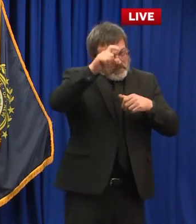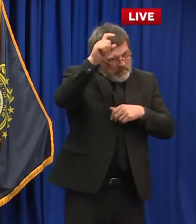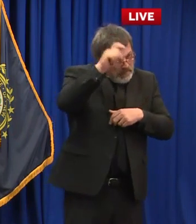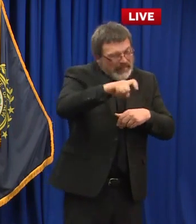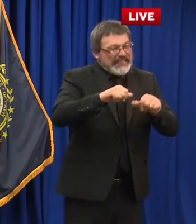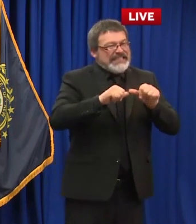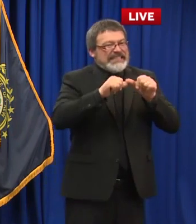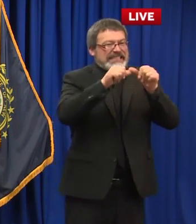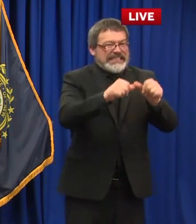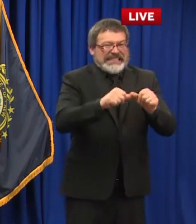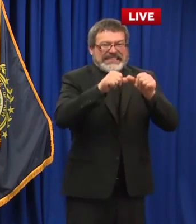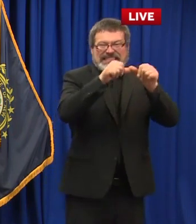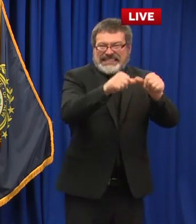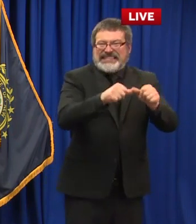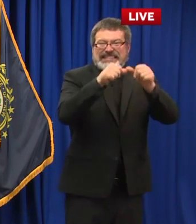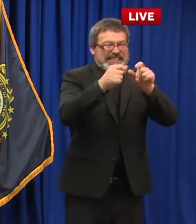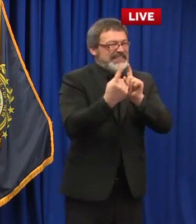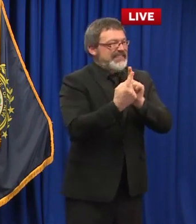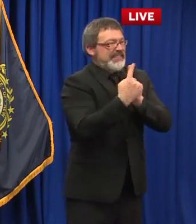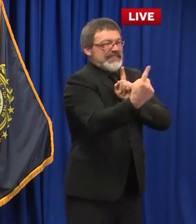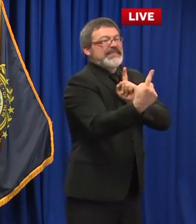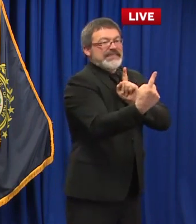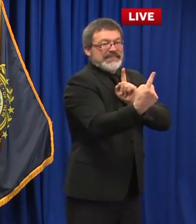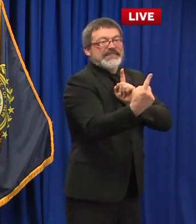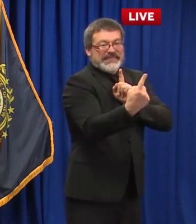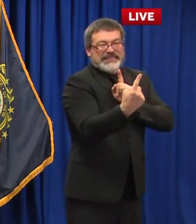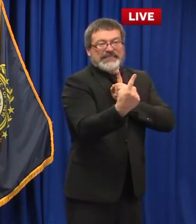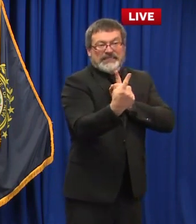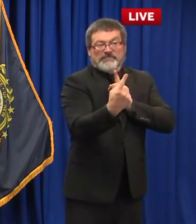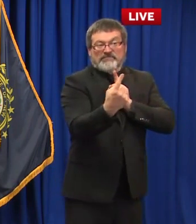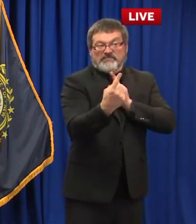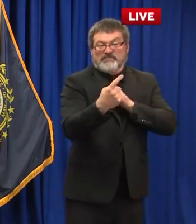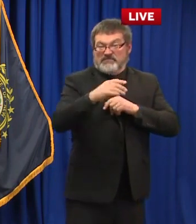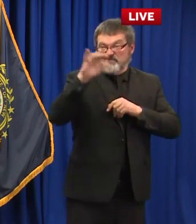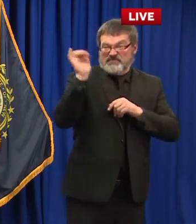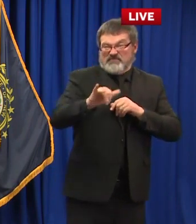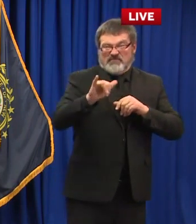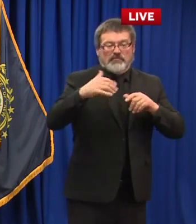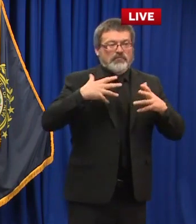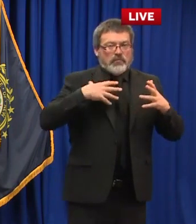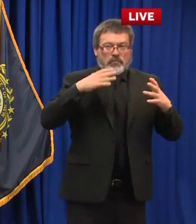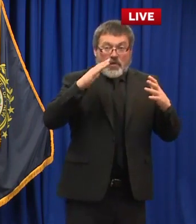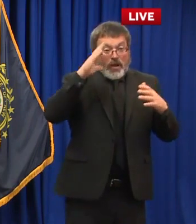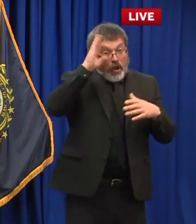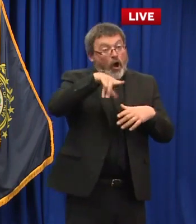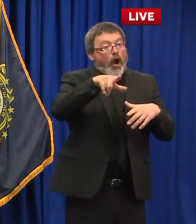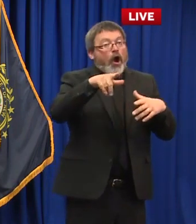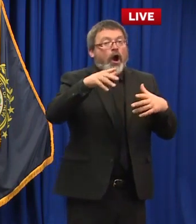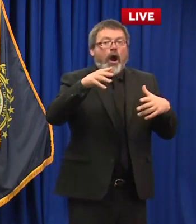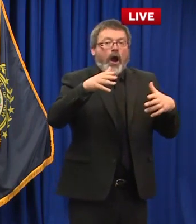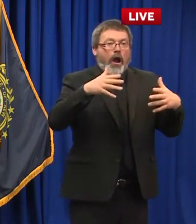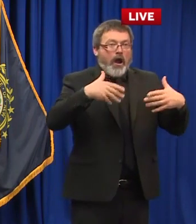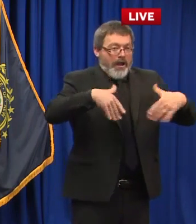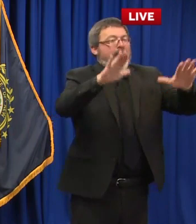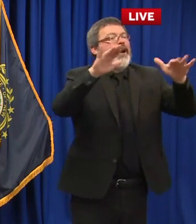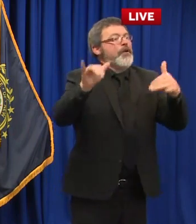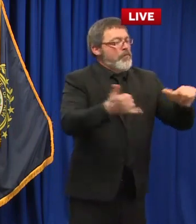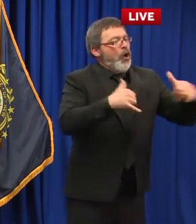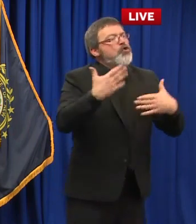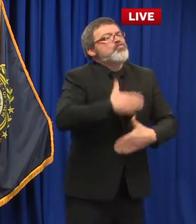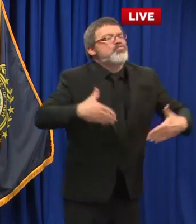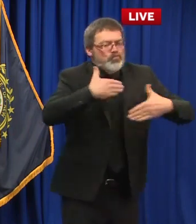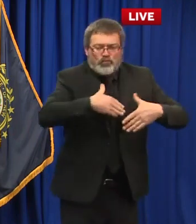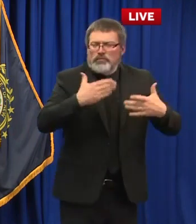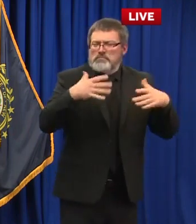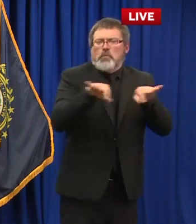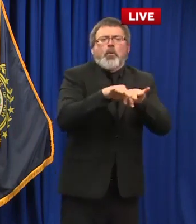restrictions as uh as the the restaurants have um is a sound uh first step and next step to hopefully allow these events to take place